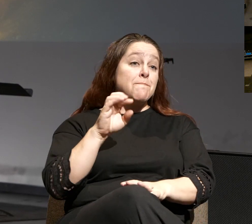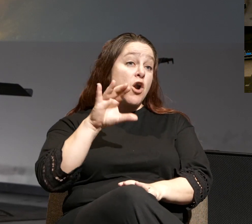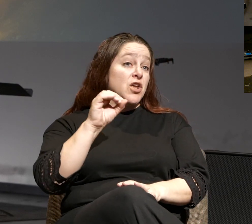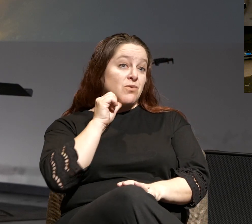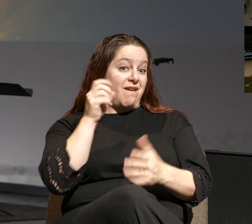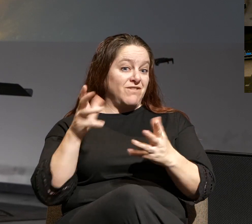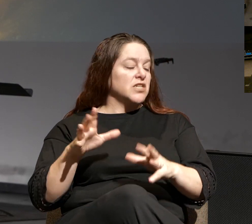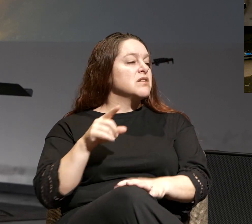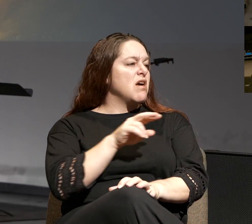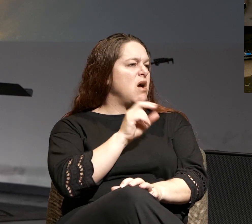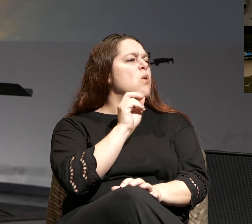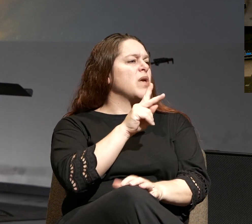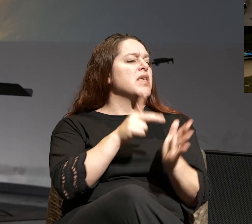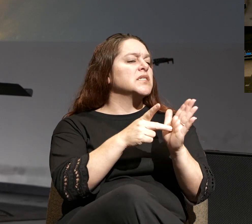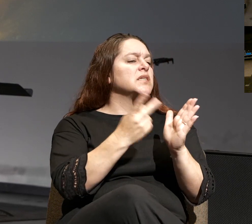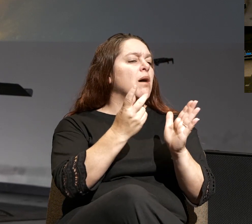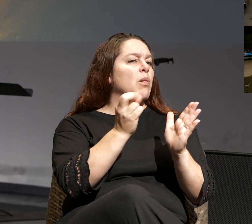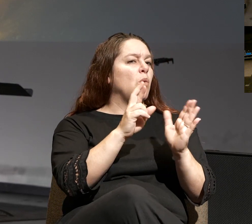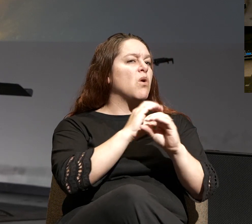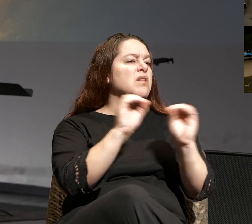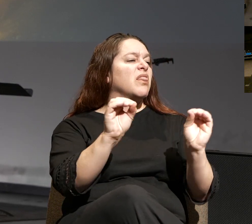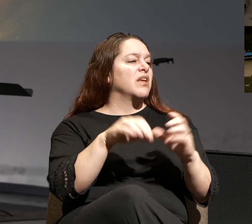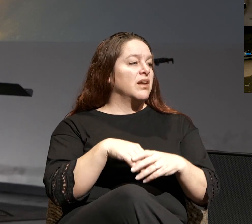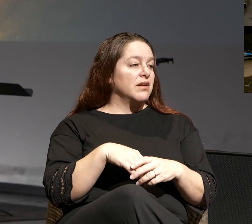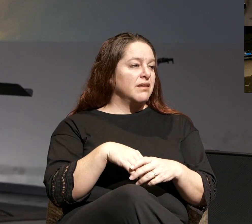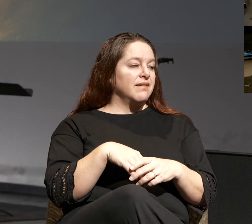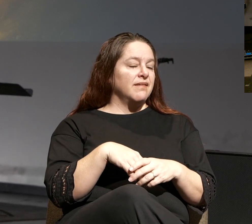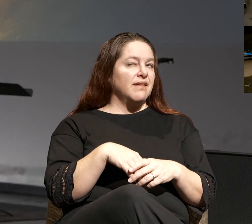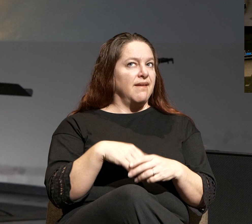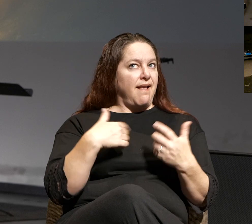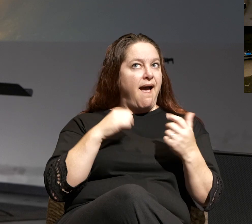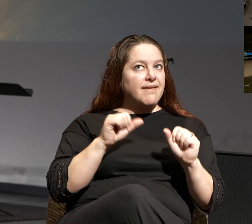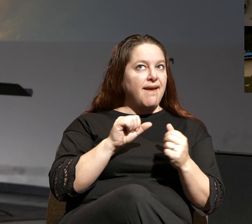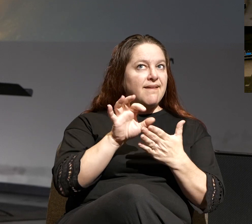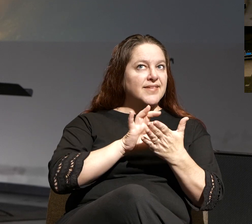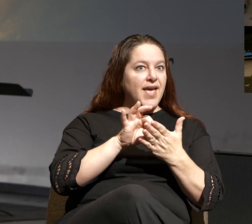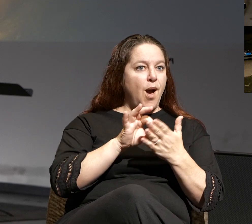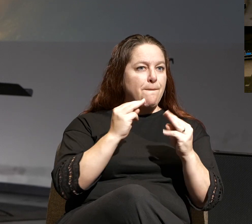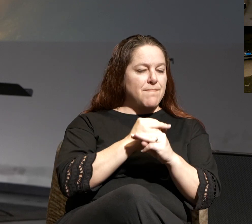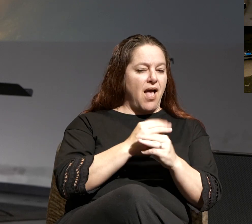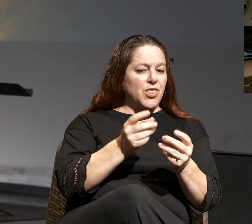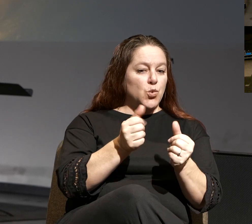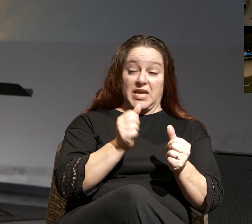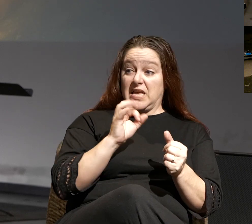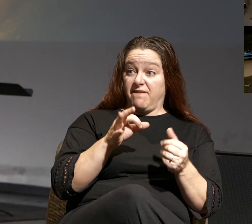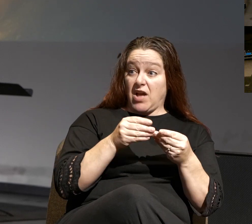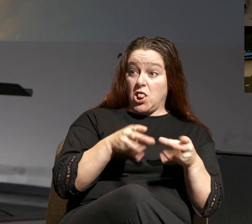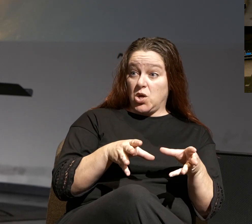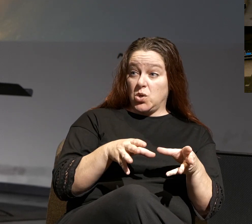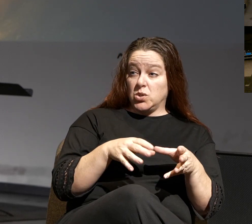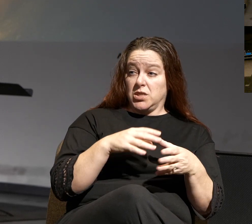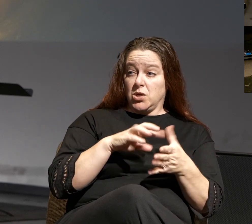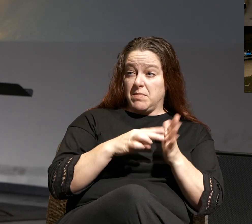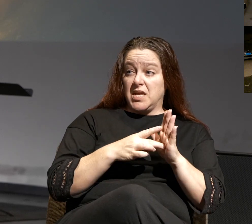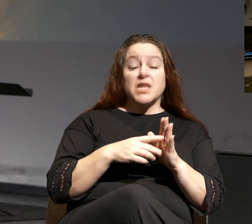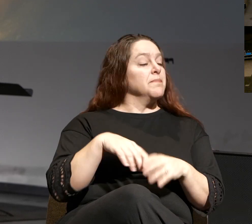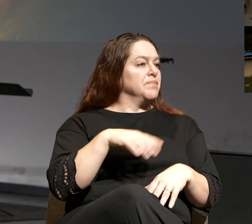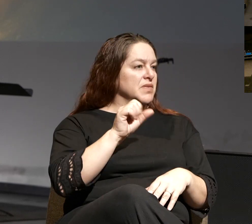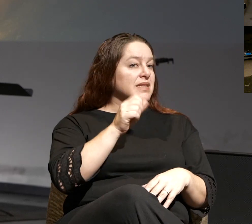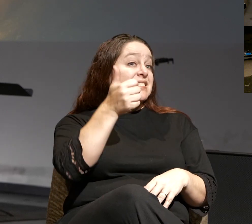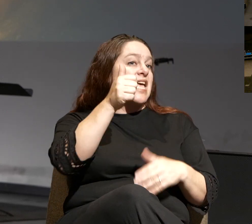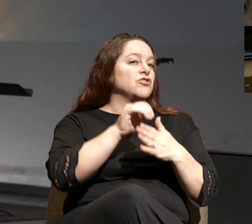goes, okay, we're going to play double or nothing. And I can do quick math. Wait a sec. If I lose, I say, yeah, let's play for $10.